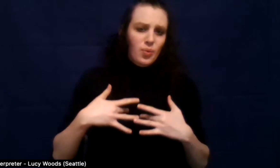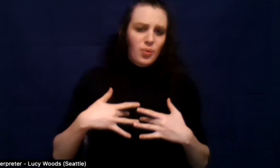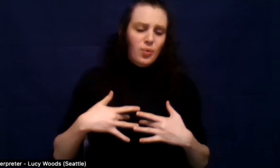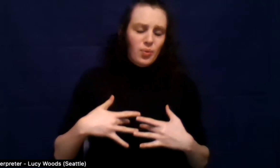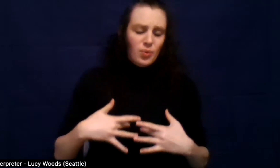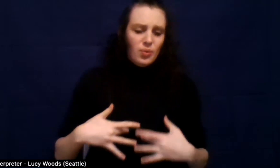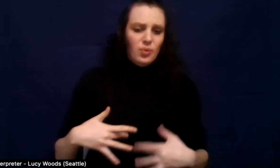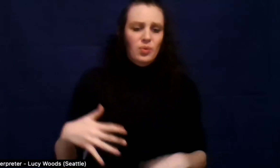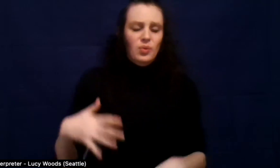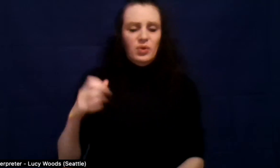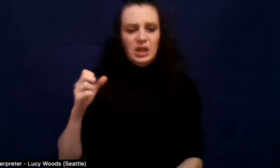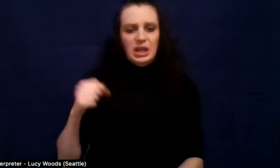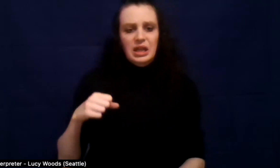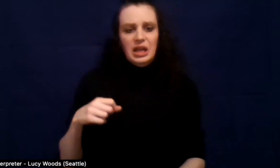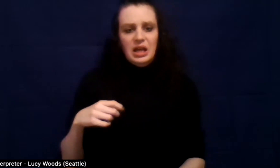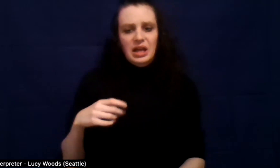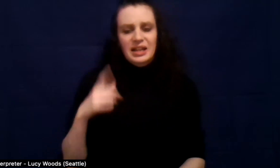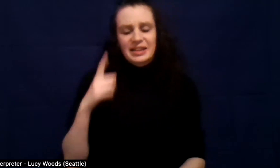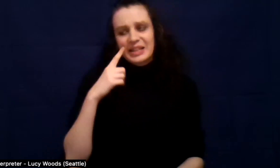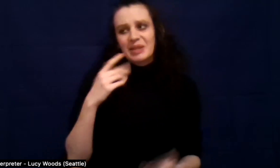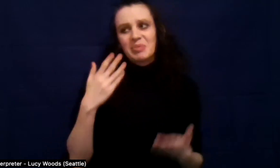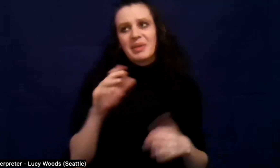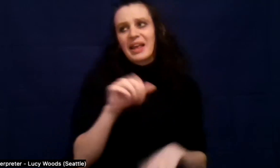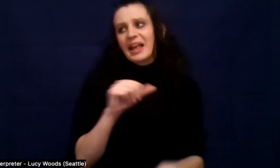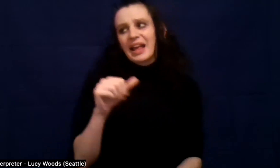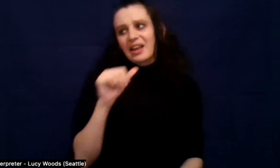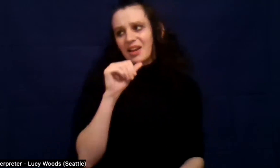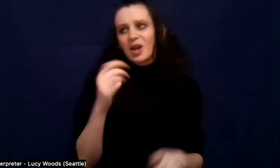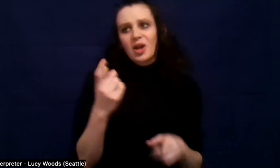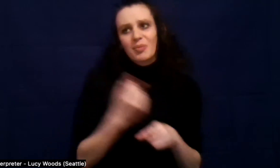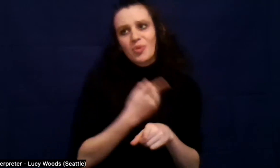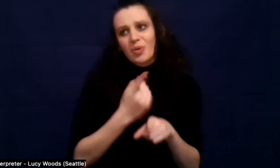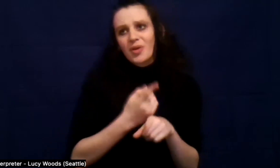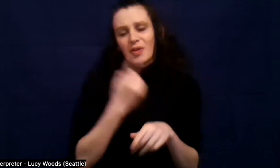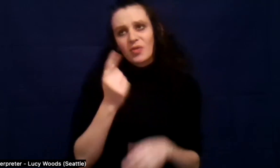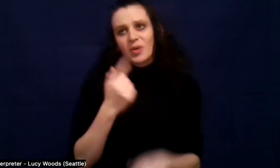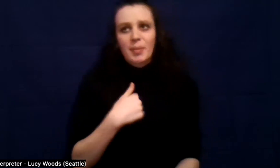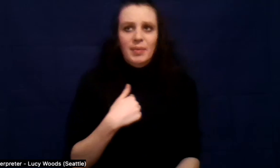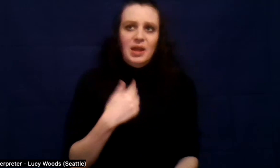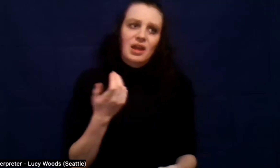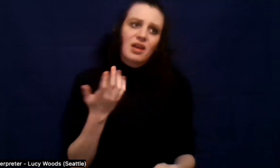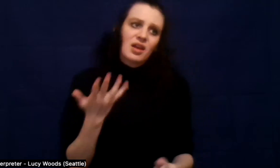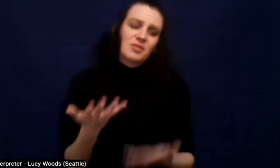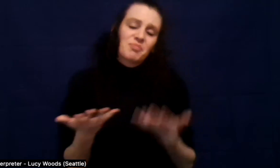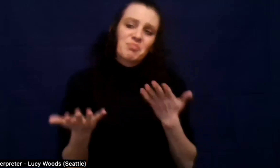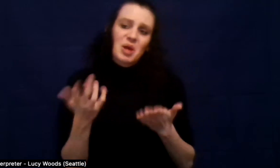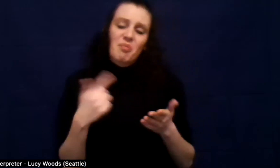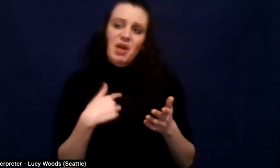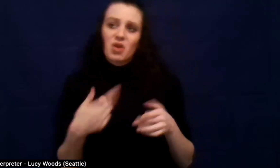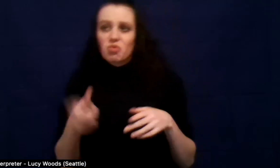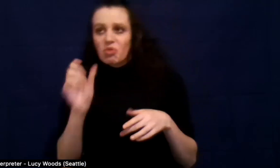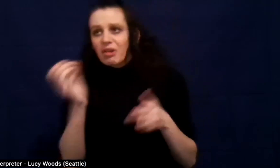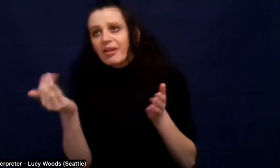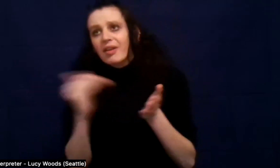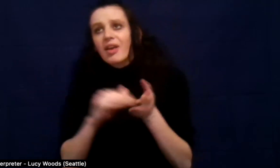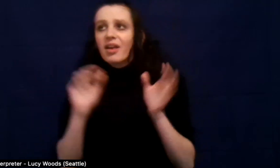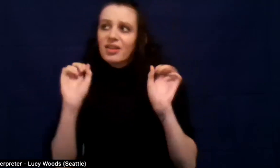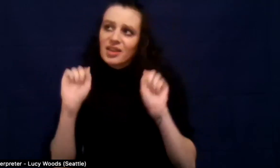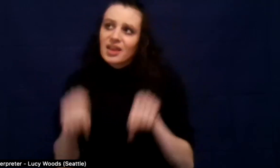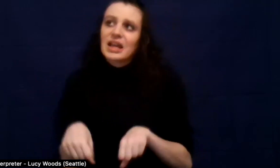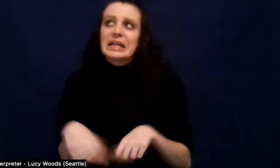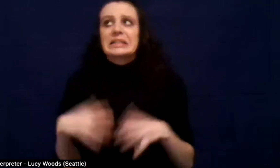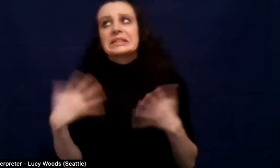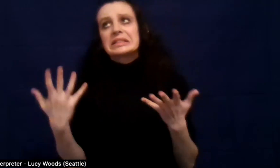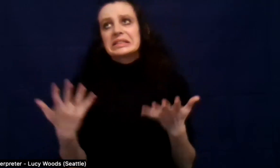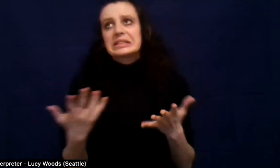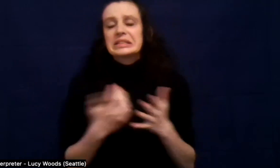um, maybe AA isn't right for me, or maybe there, maybe I can have another drink, you know, like I've been in that place. Um, and